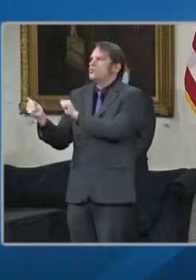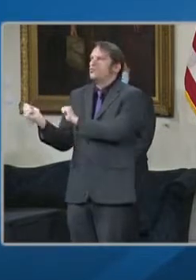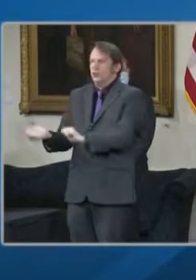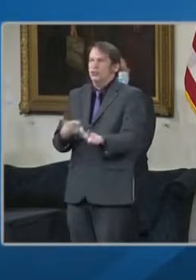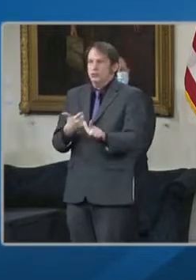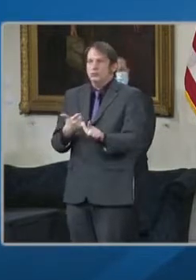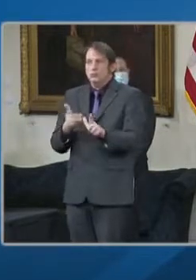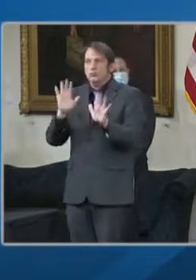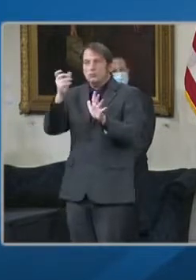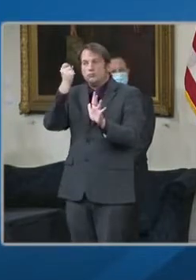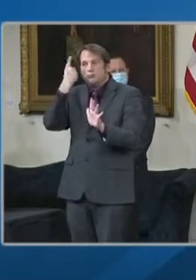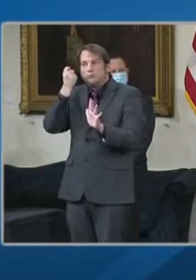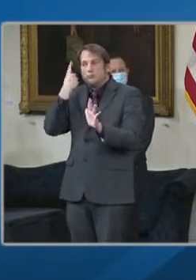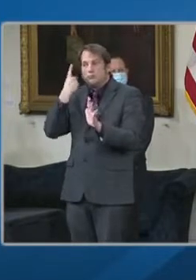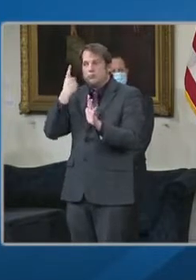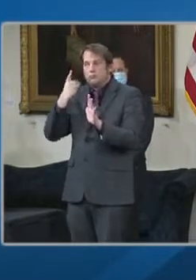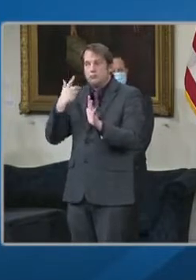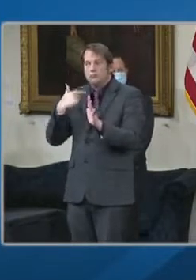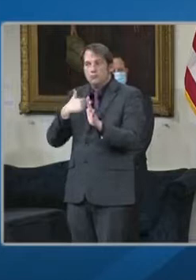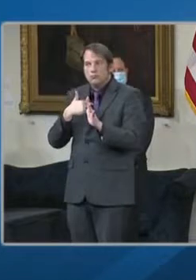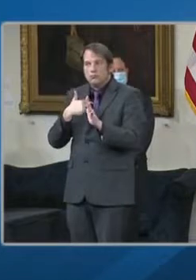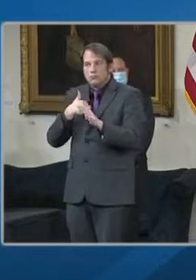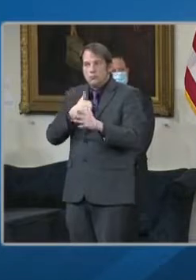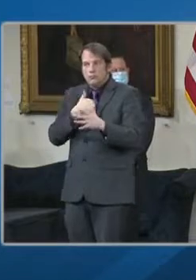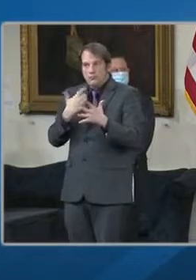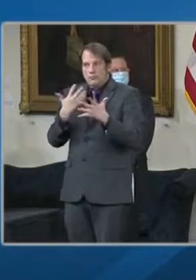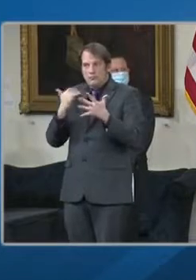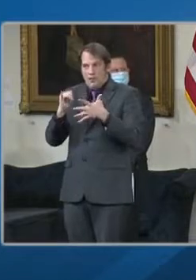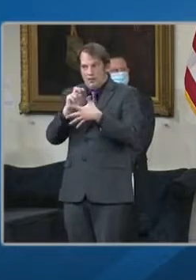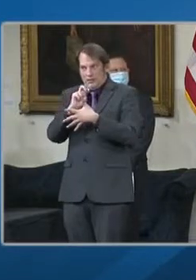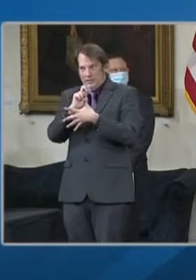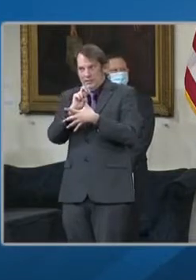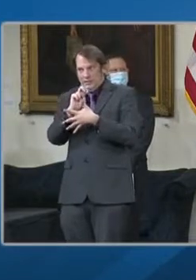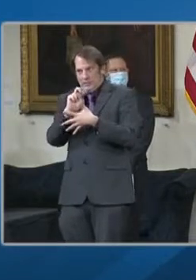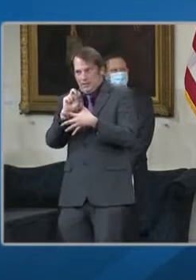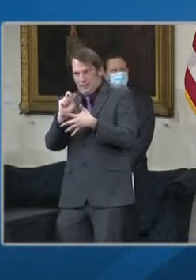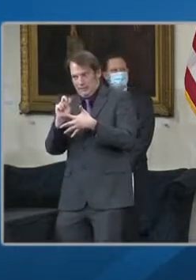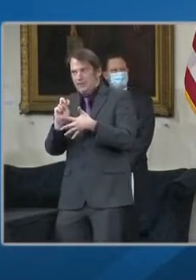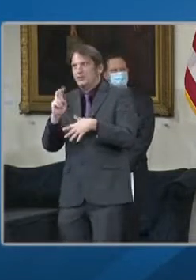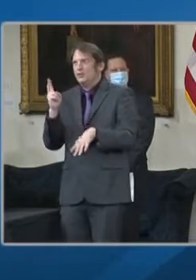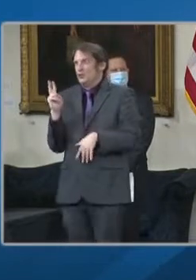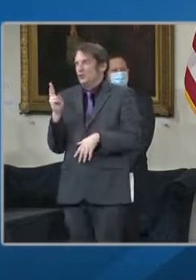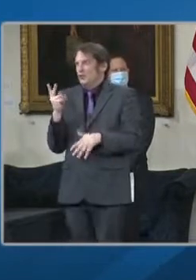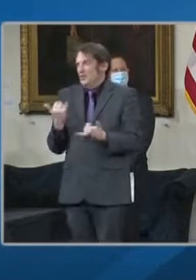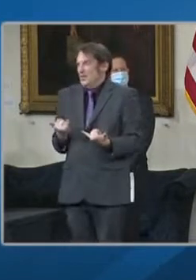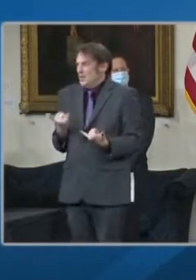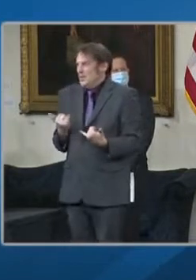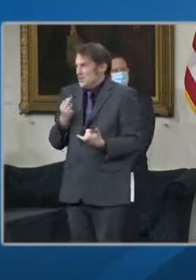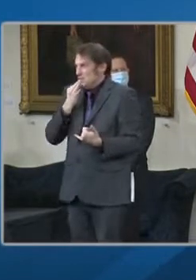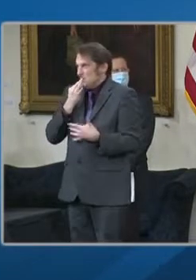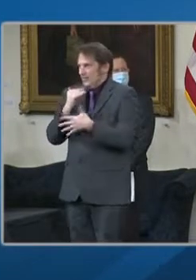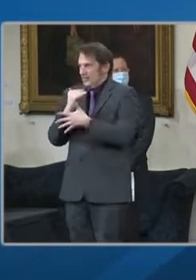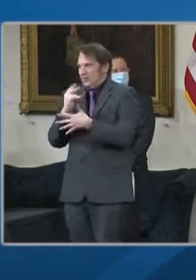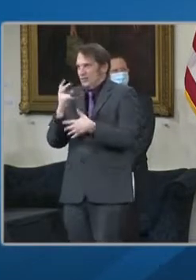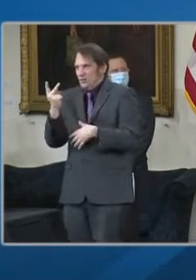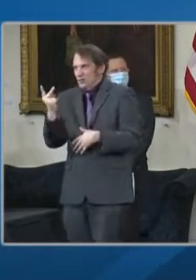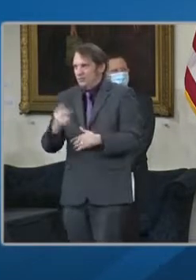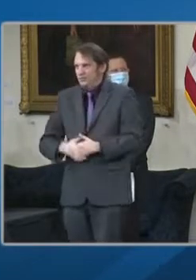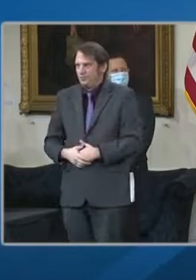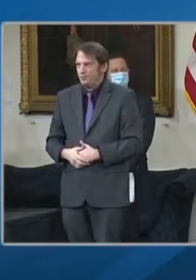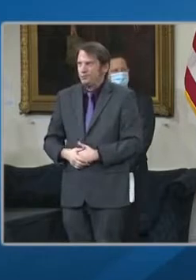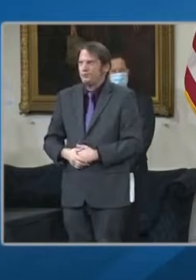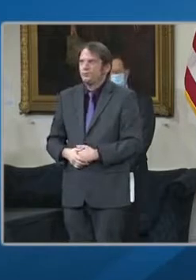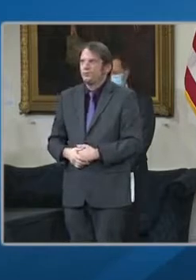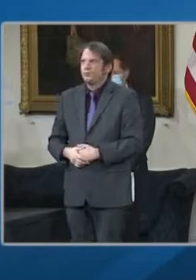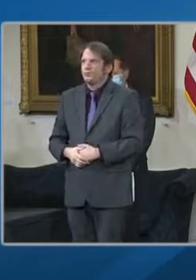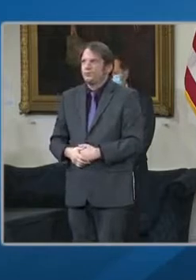moving into phase 2 of our vaccine plan, all individuals who are currently eligible under phase